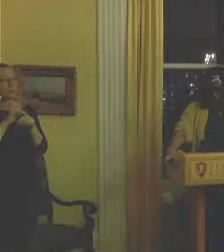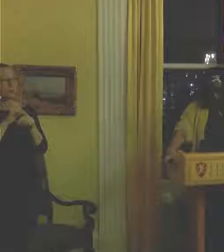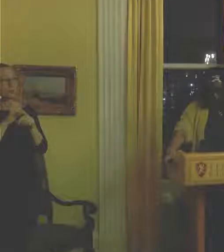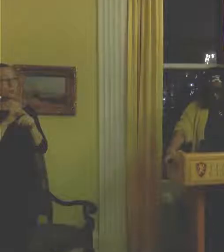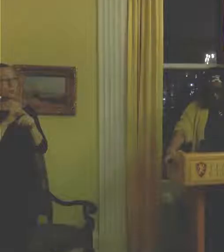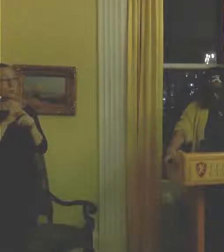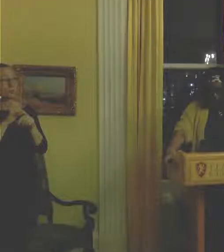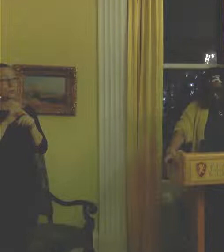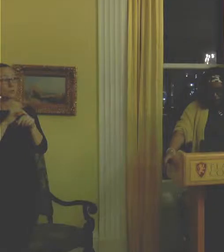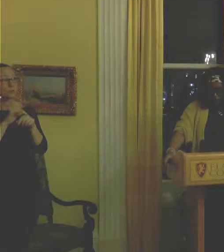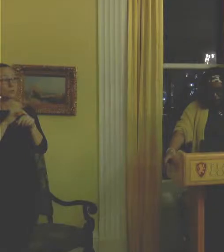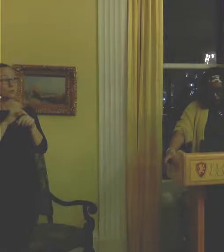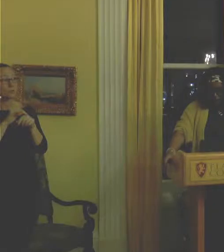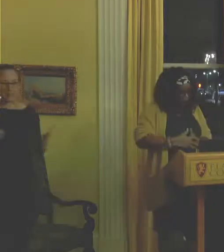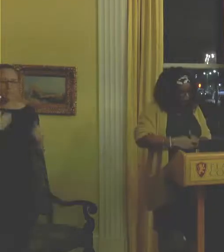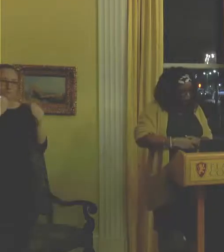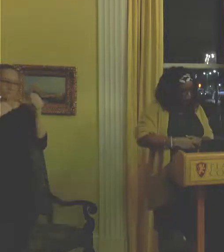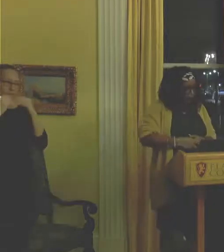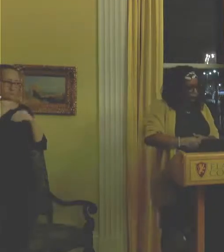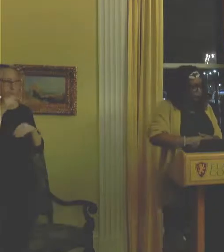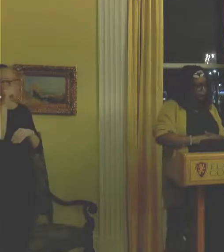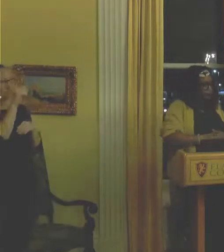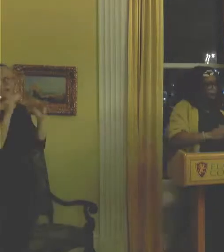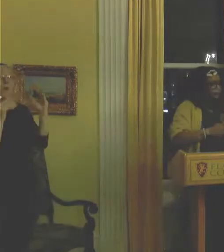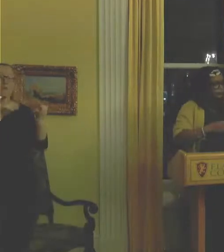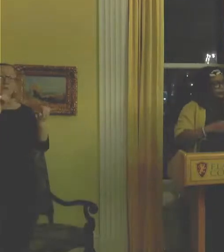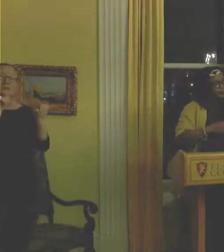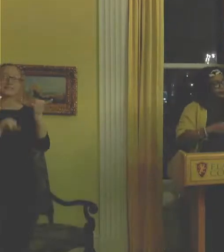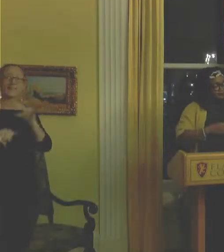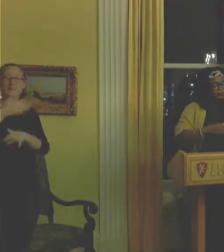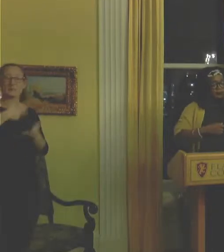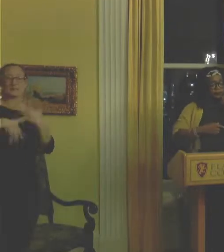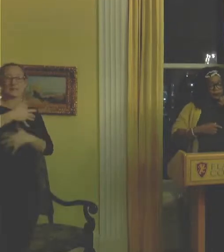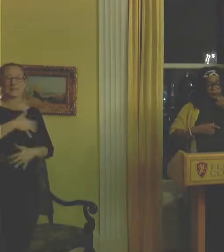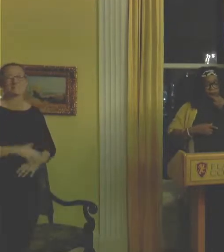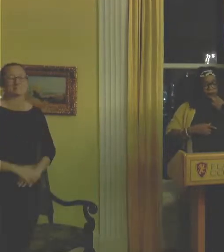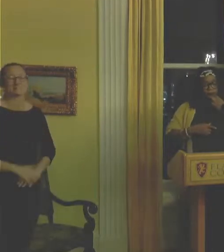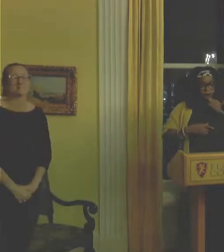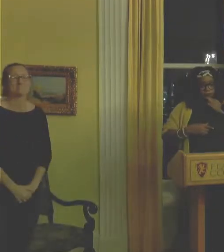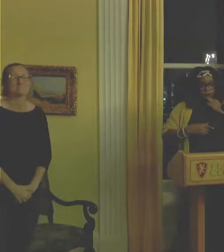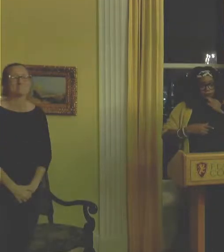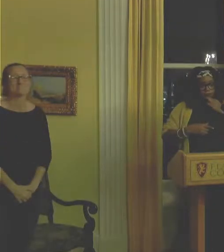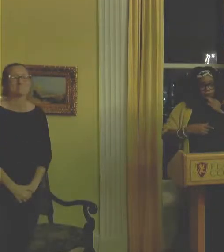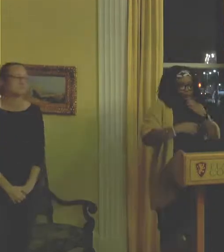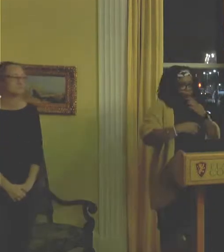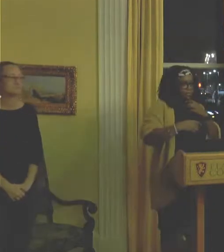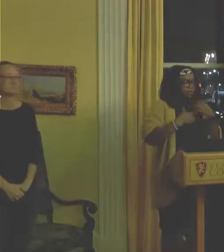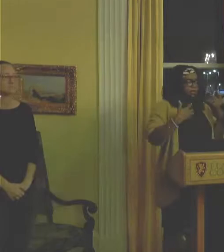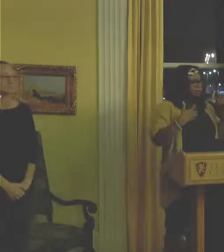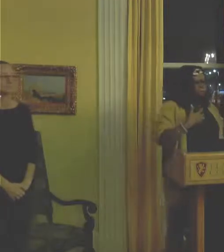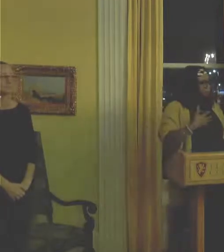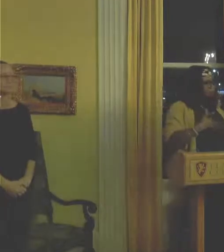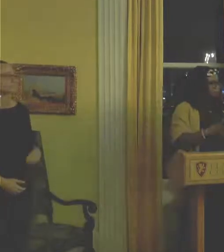After we're done with all of this. So I hope you all can stay. Chat, you know. So I didn't talk a lot about